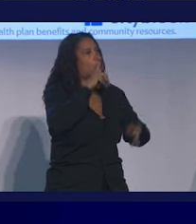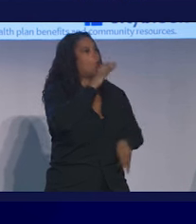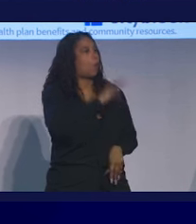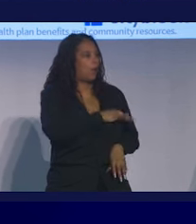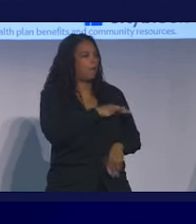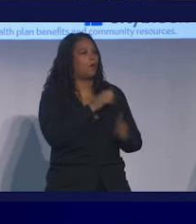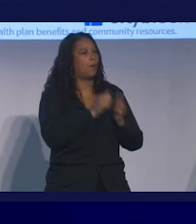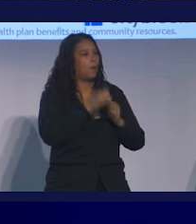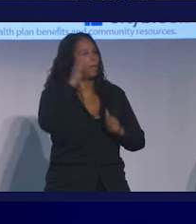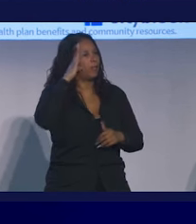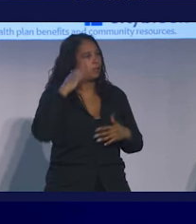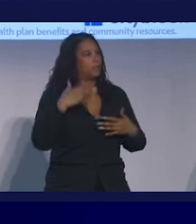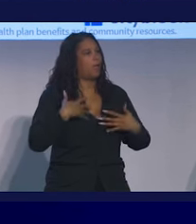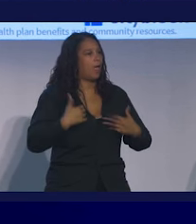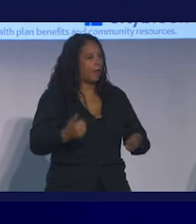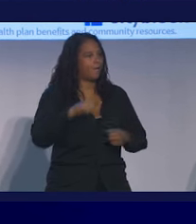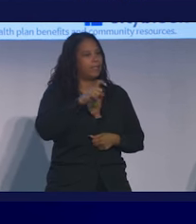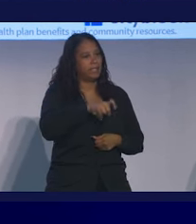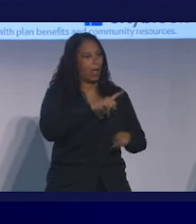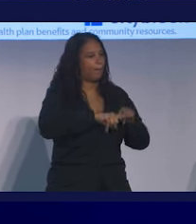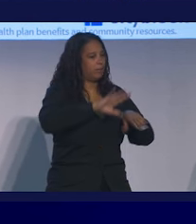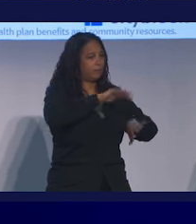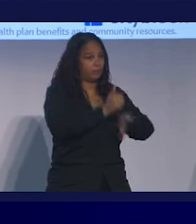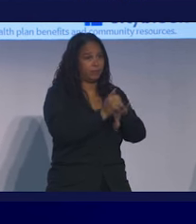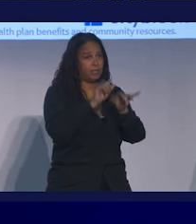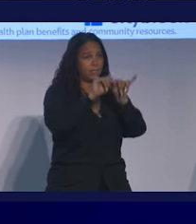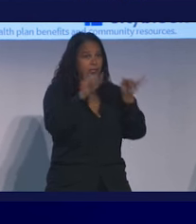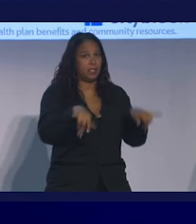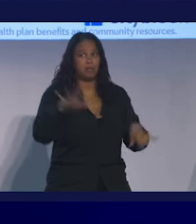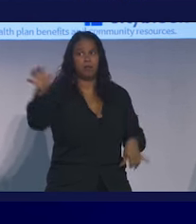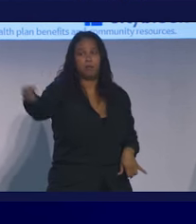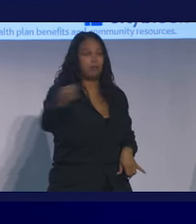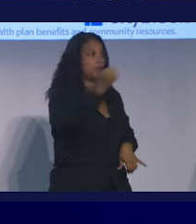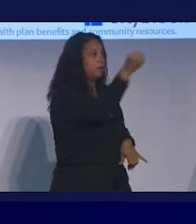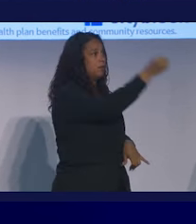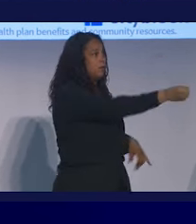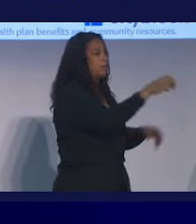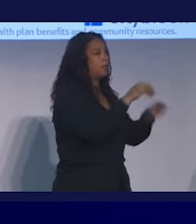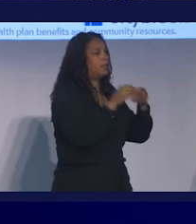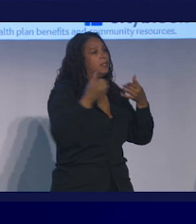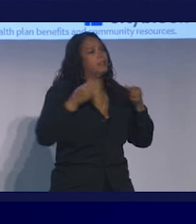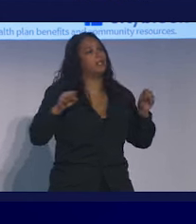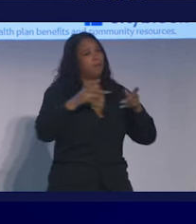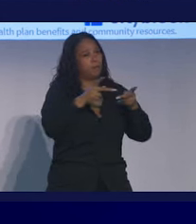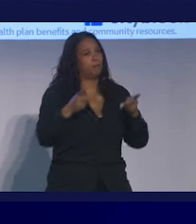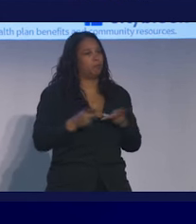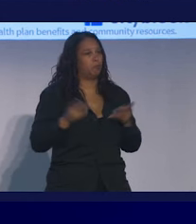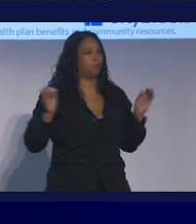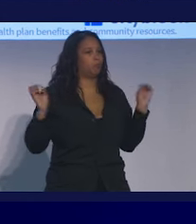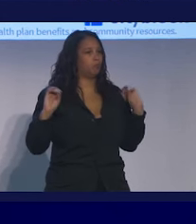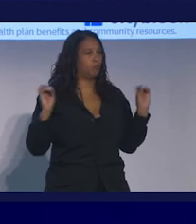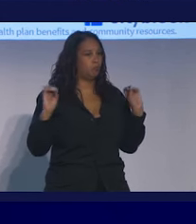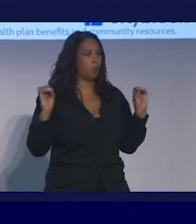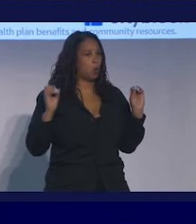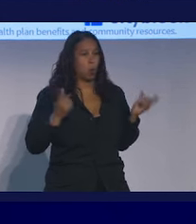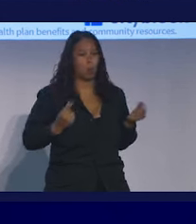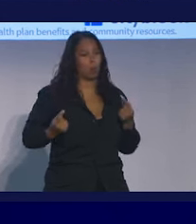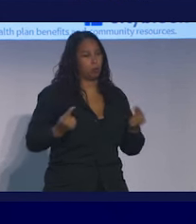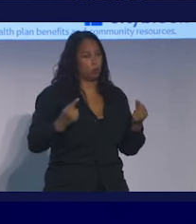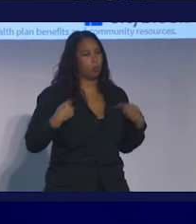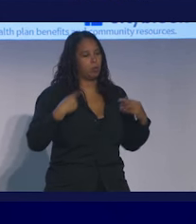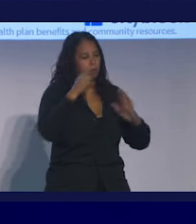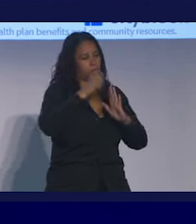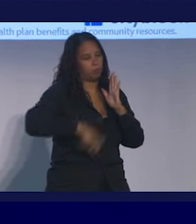mental health need but we have not set up a system to put those human beings in a safe place. So what did we do? We filled out the form